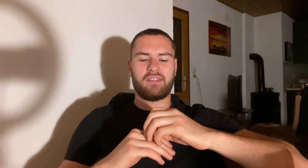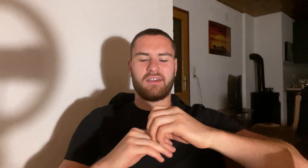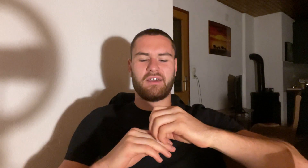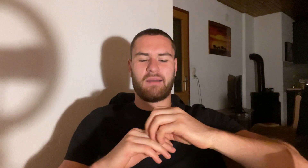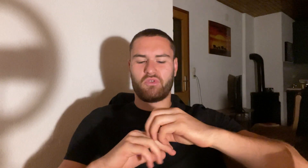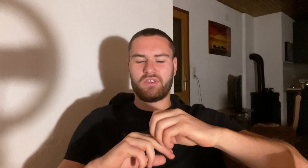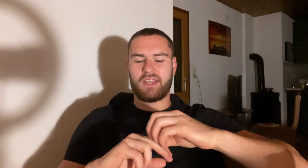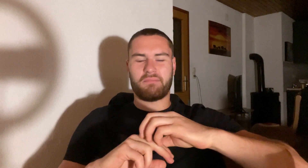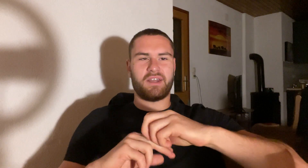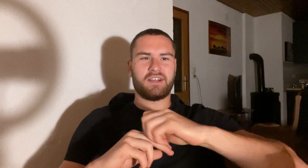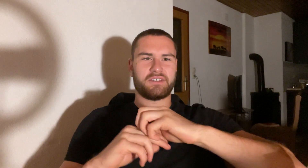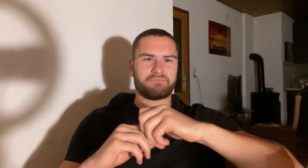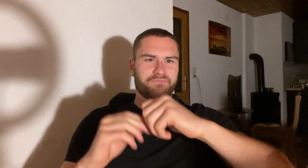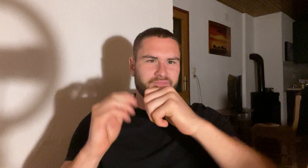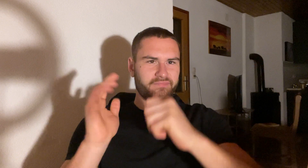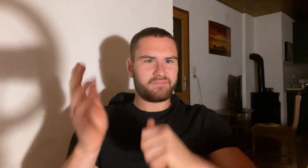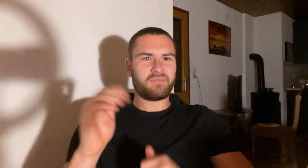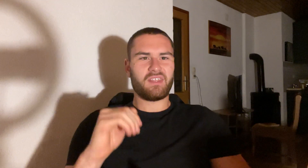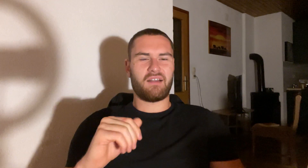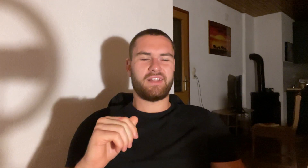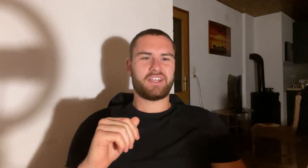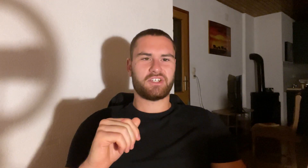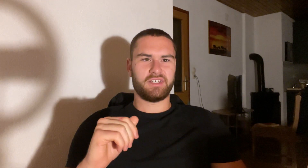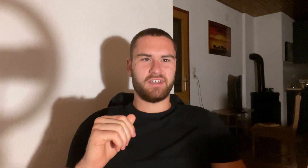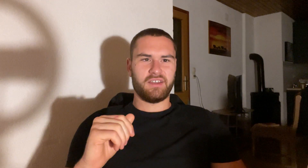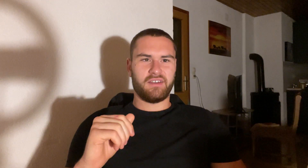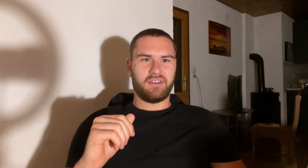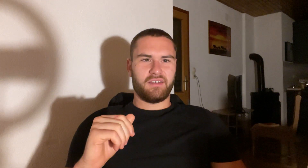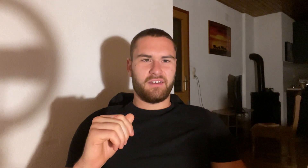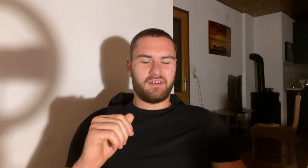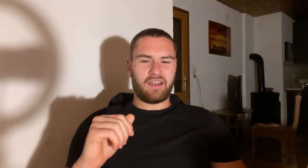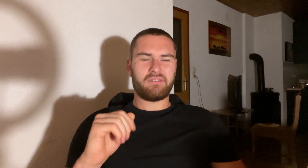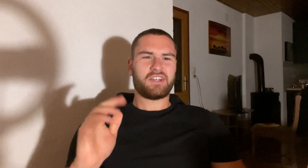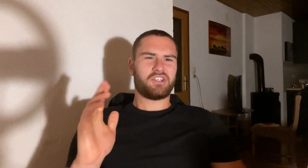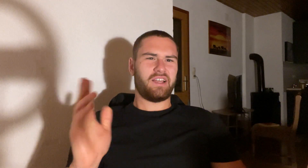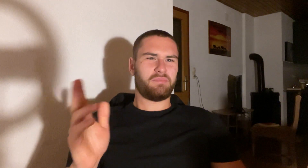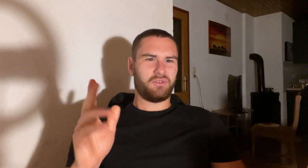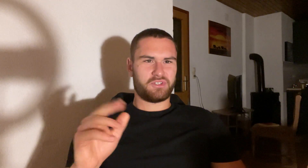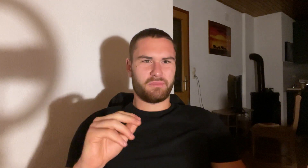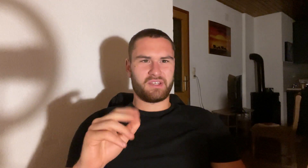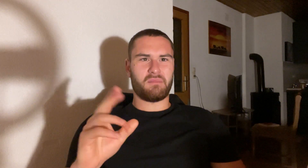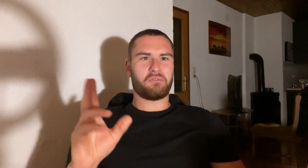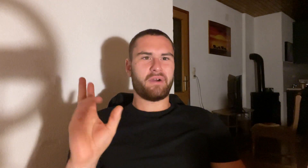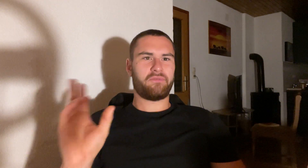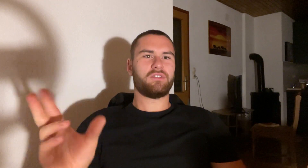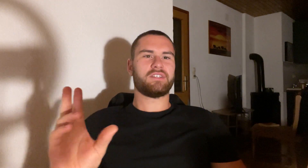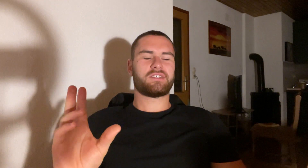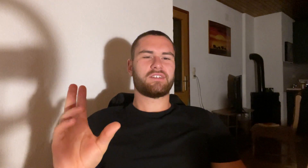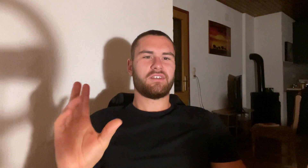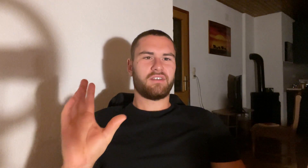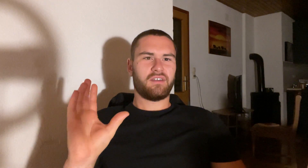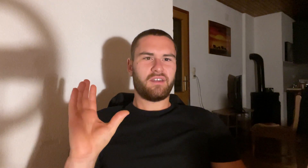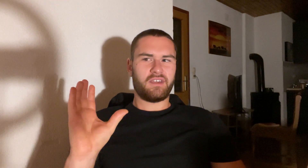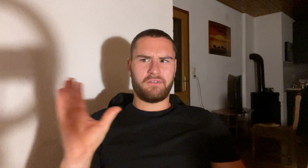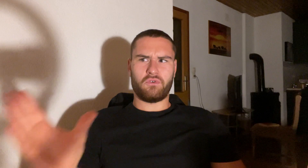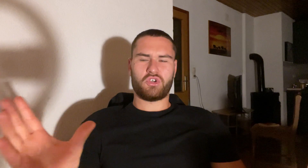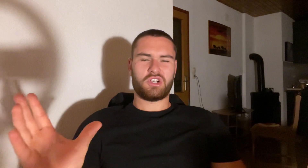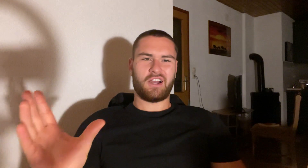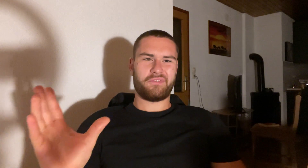I'm doing that because I will actually I will actually upload something about mindfulness in the future after